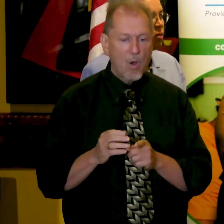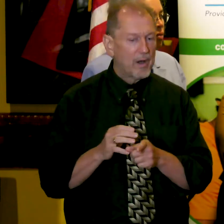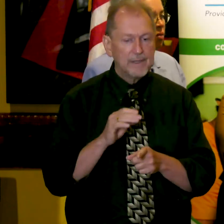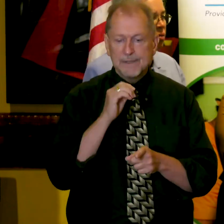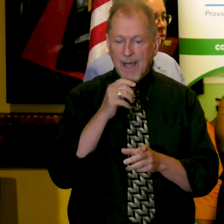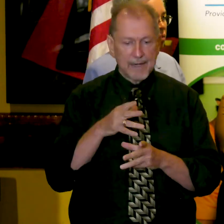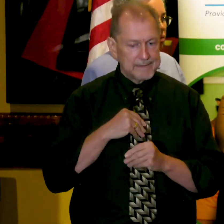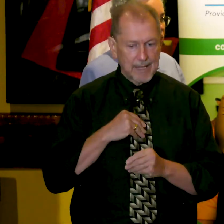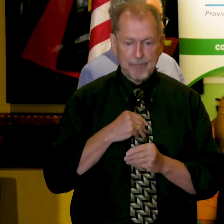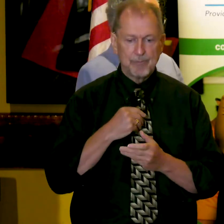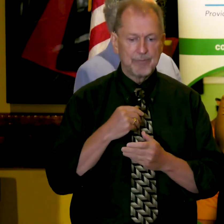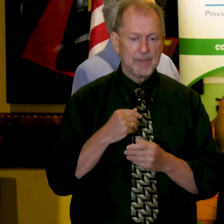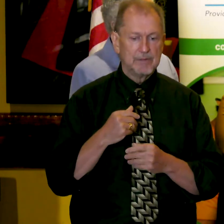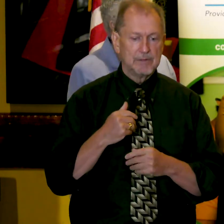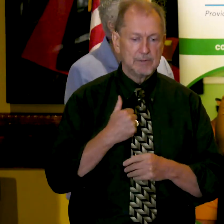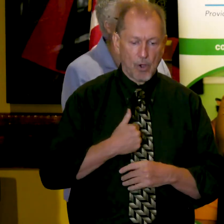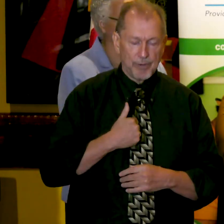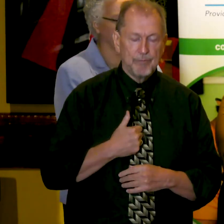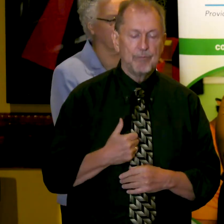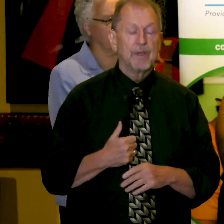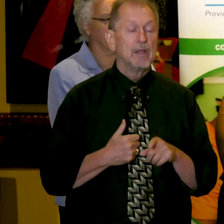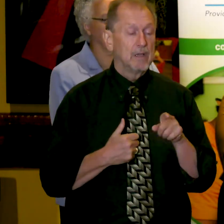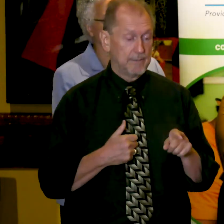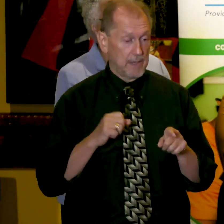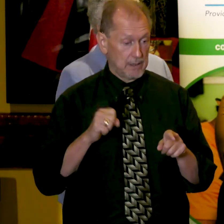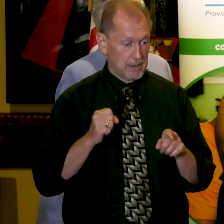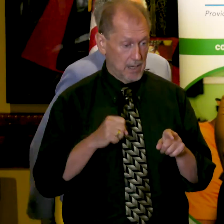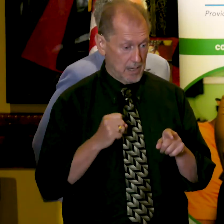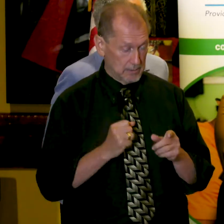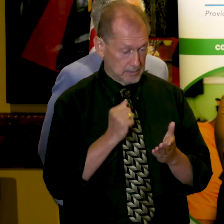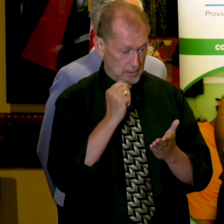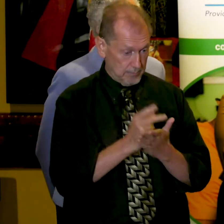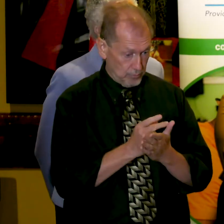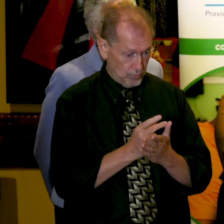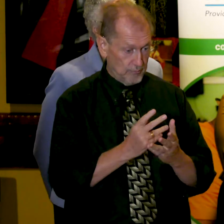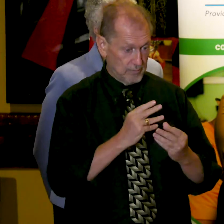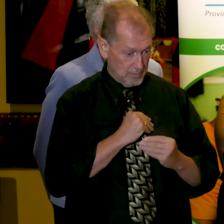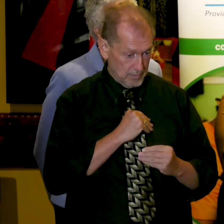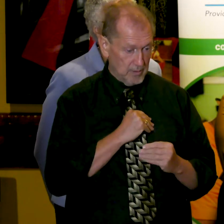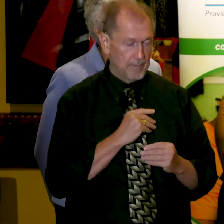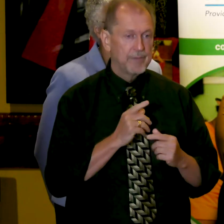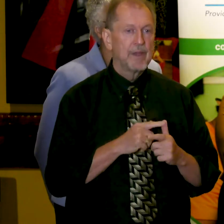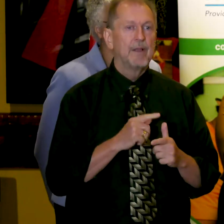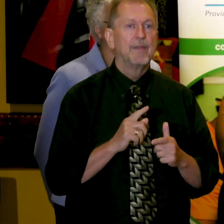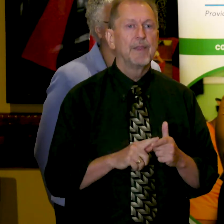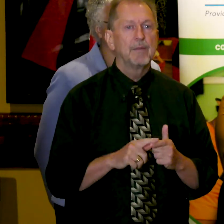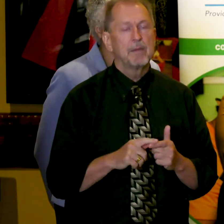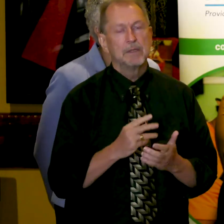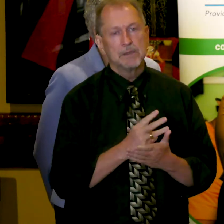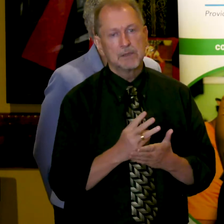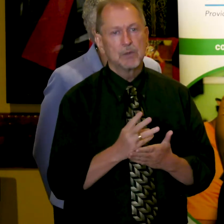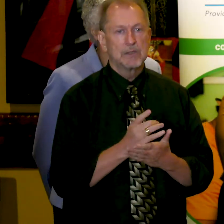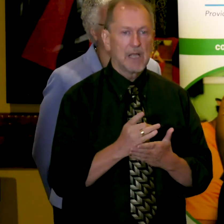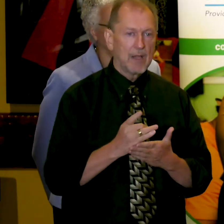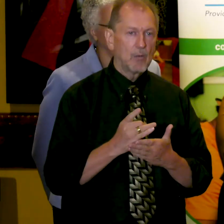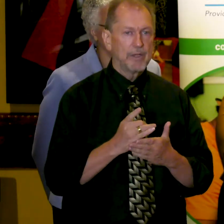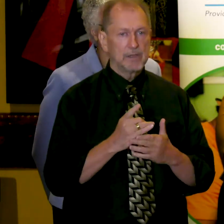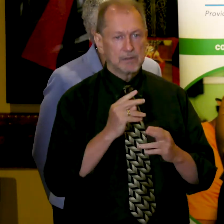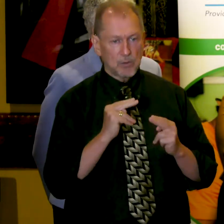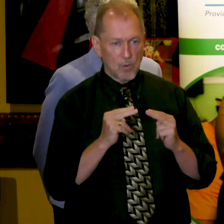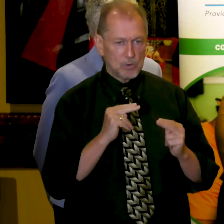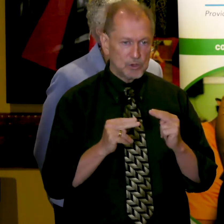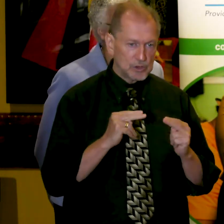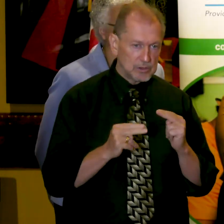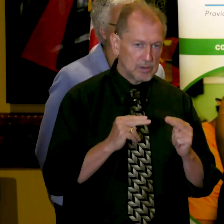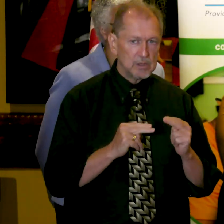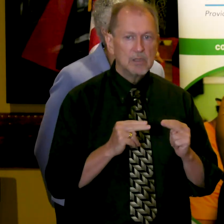not. Then if they are receiving a grant, there's probably another period of six to eight weeks of back and forth confirming bank